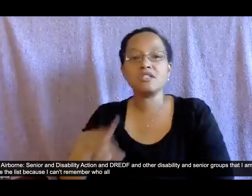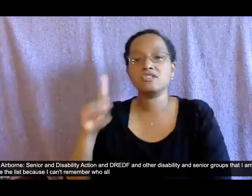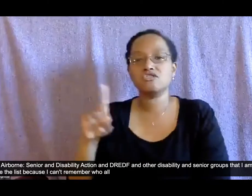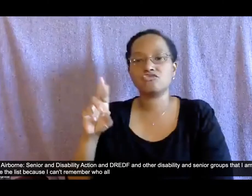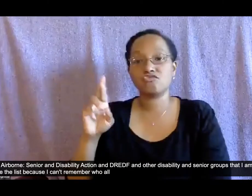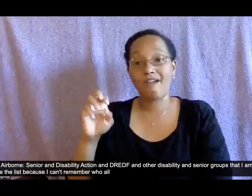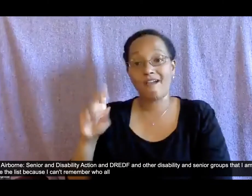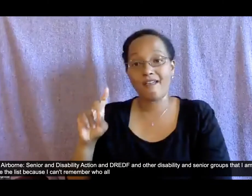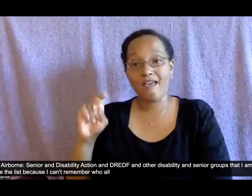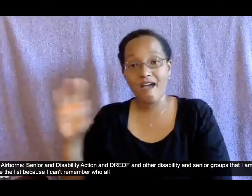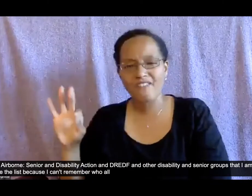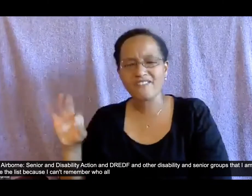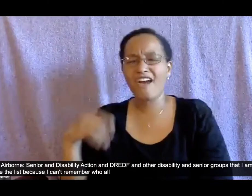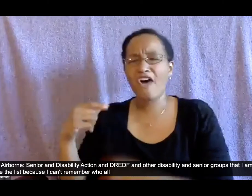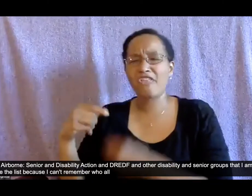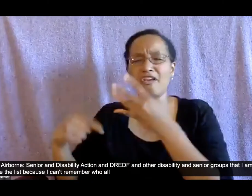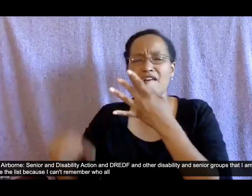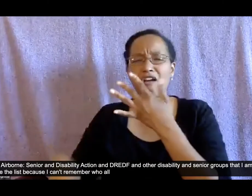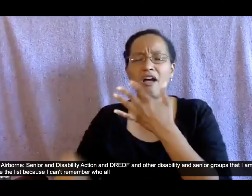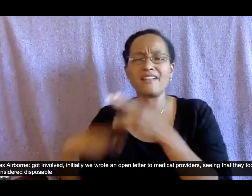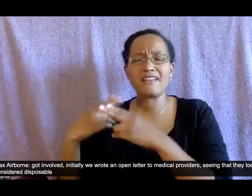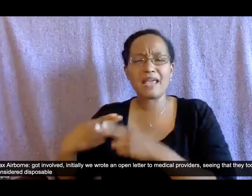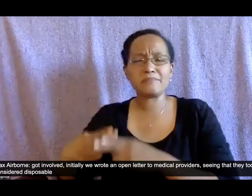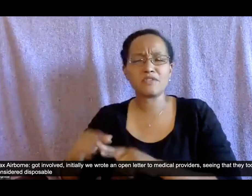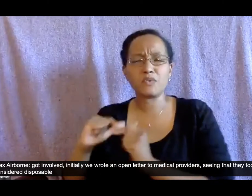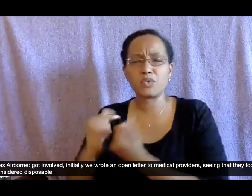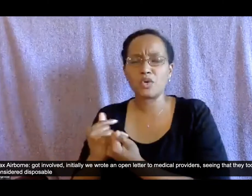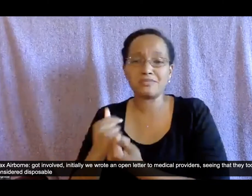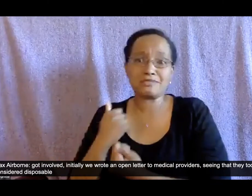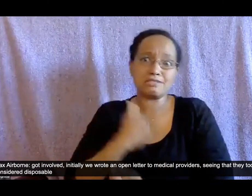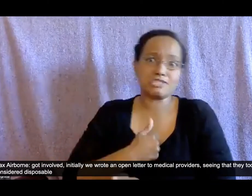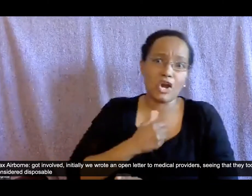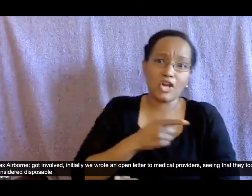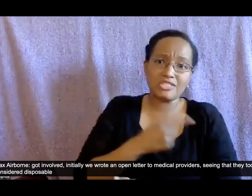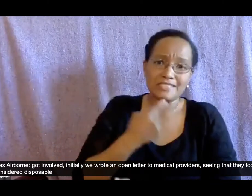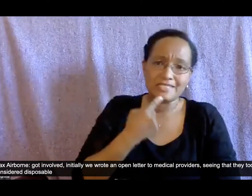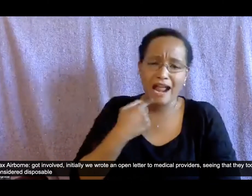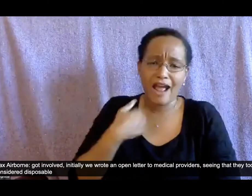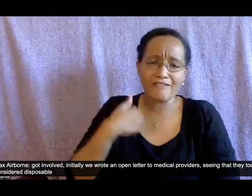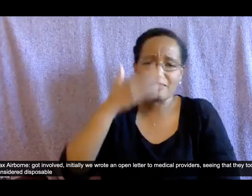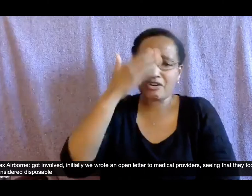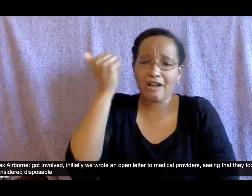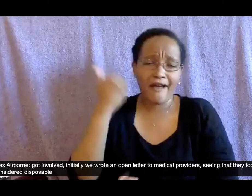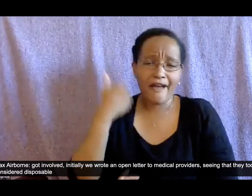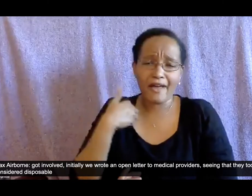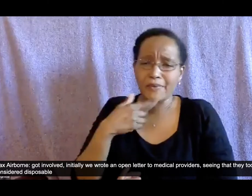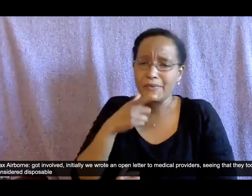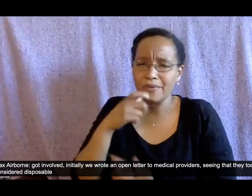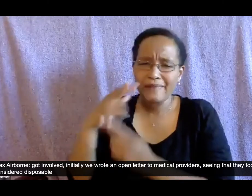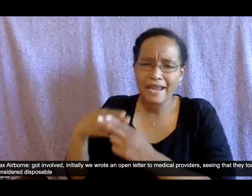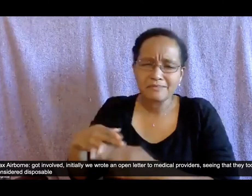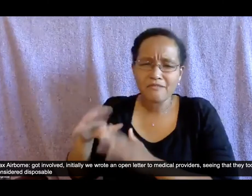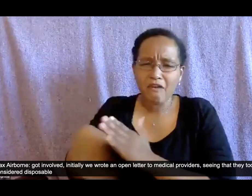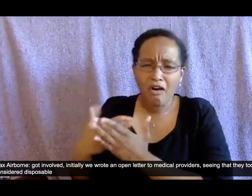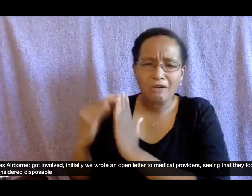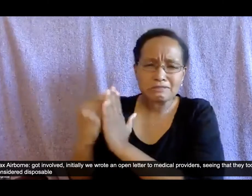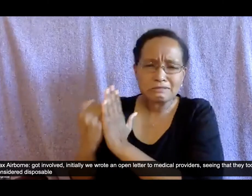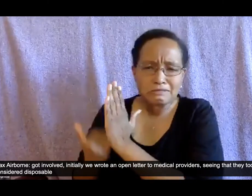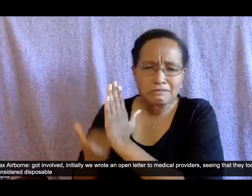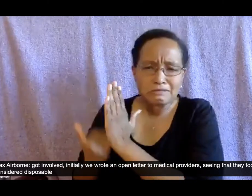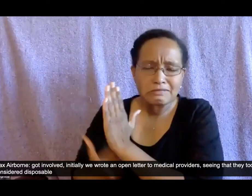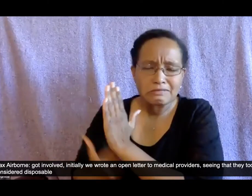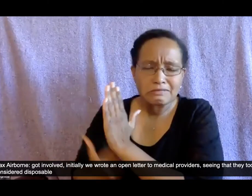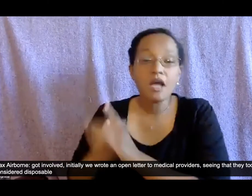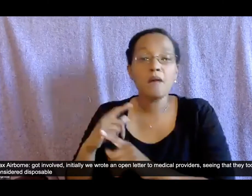make a list because i can't remember who all um got involved initially we wrote an open letter to medical providers seeing that they